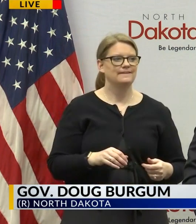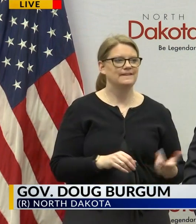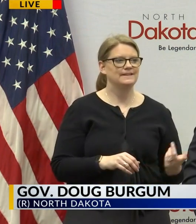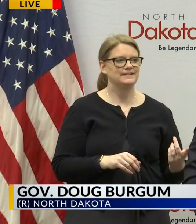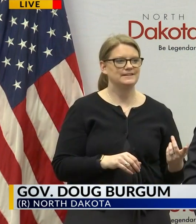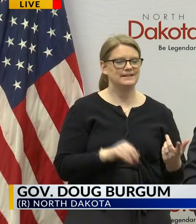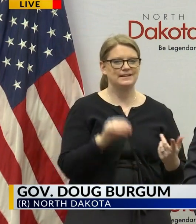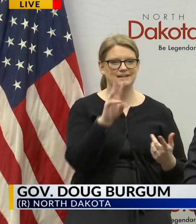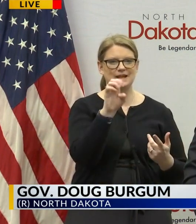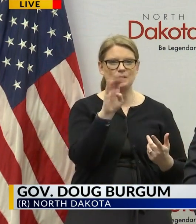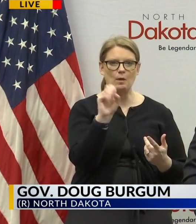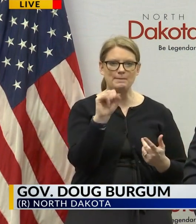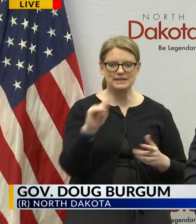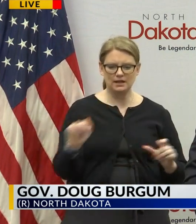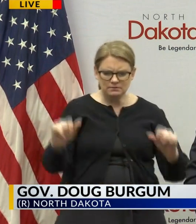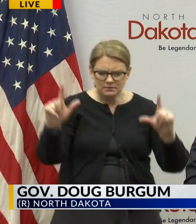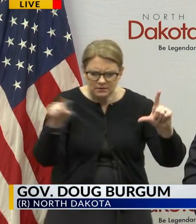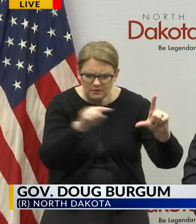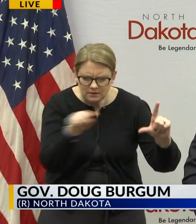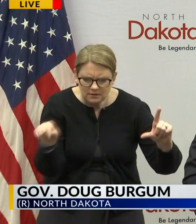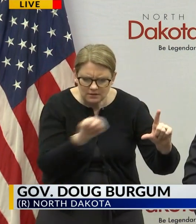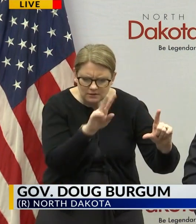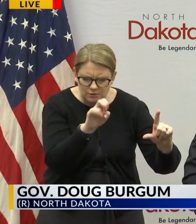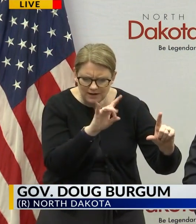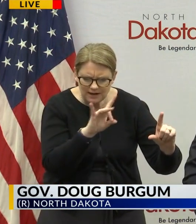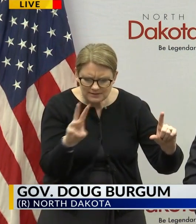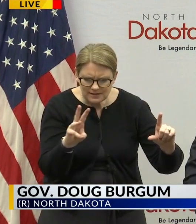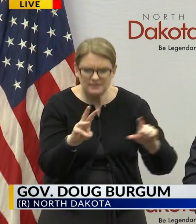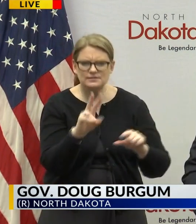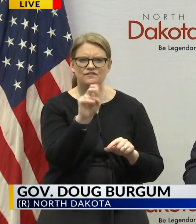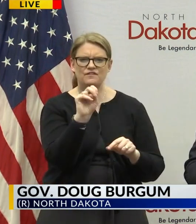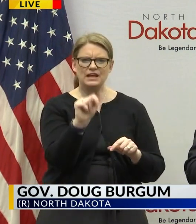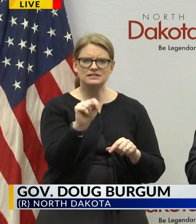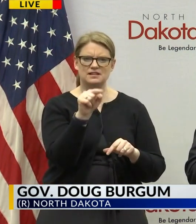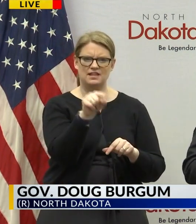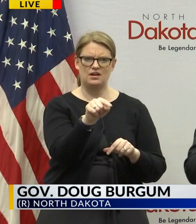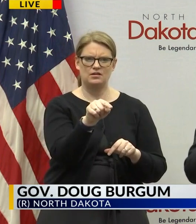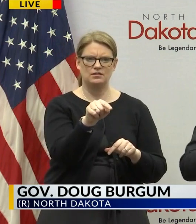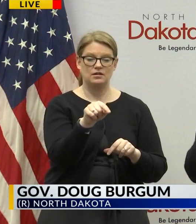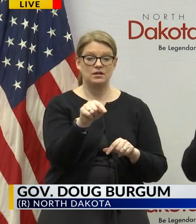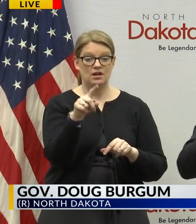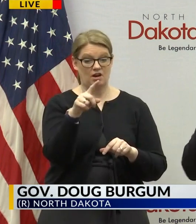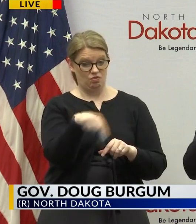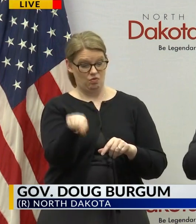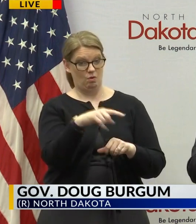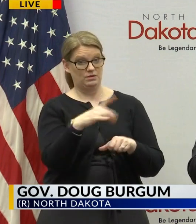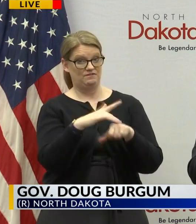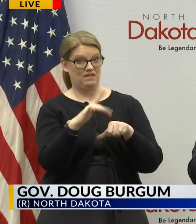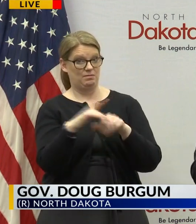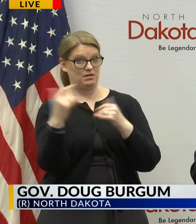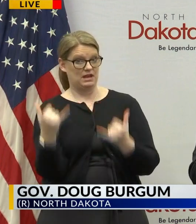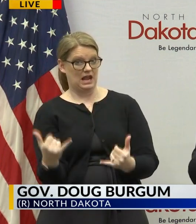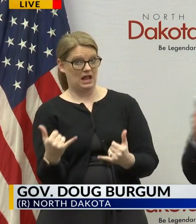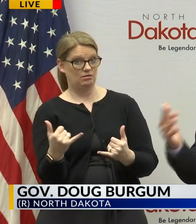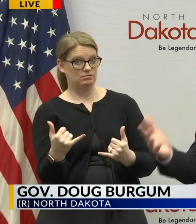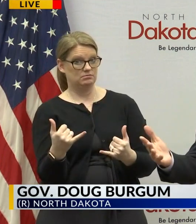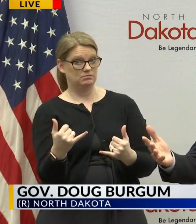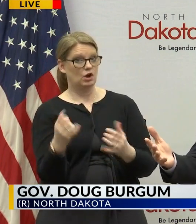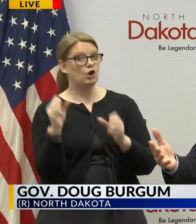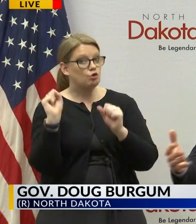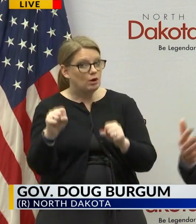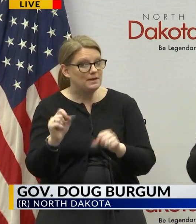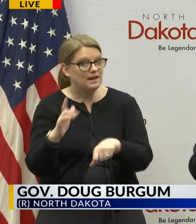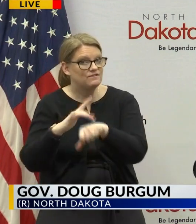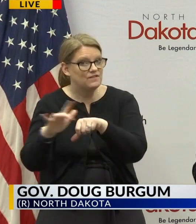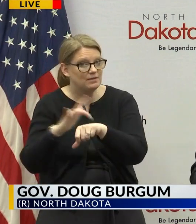got the website up in front of him he says there's 286 uh ventilators on there and the question is are those the ones that are available right now are those the ones that could